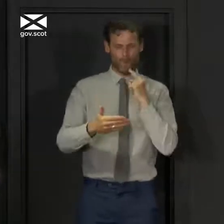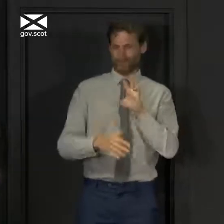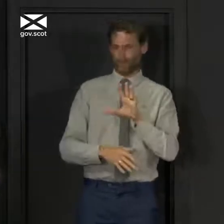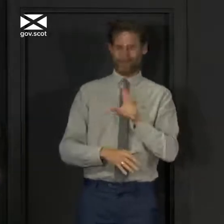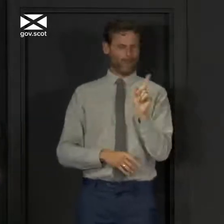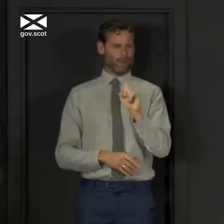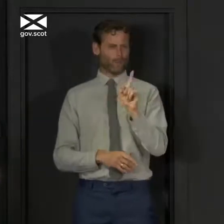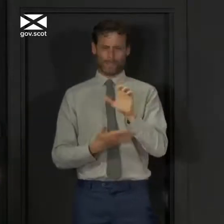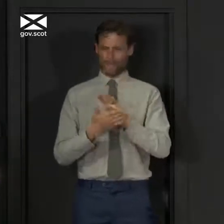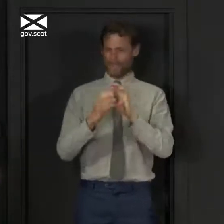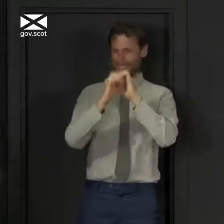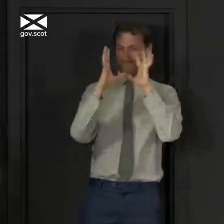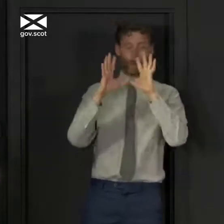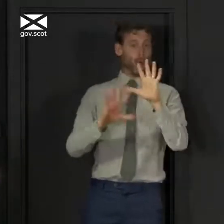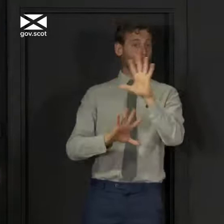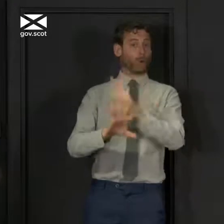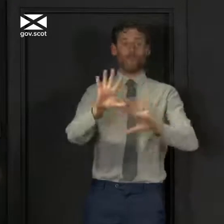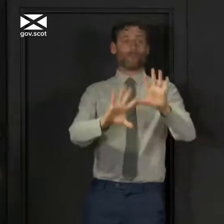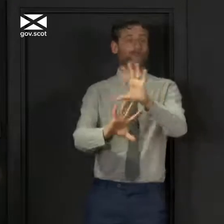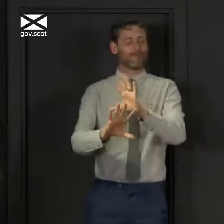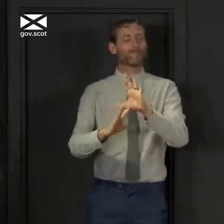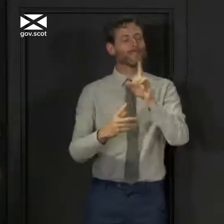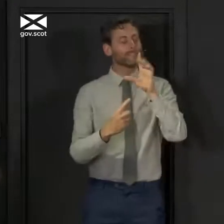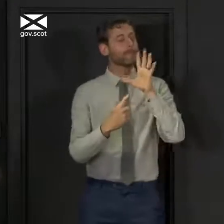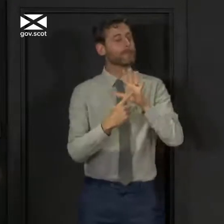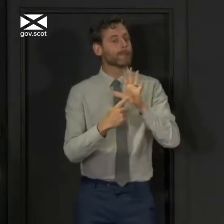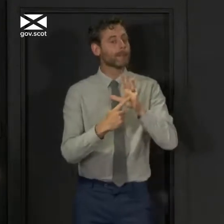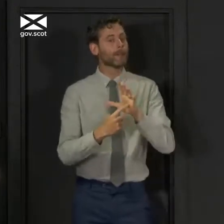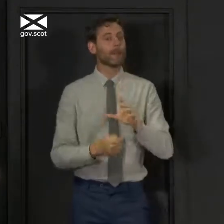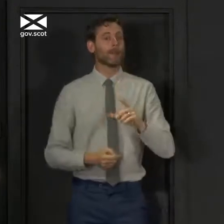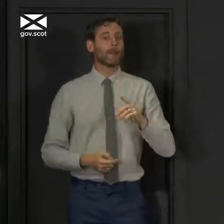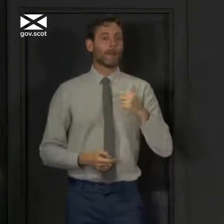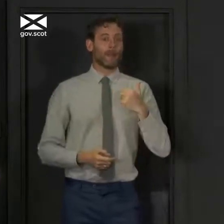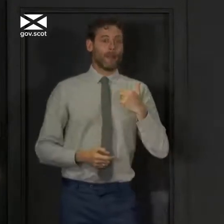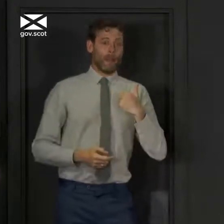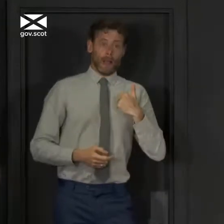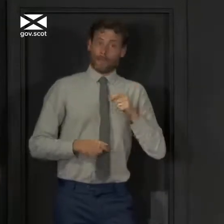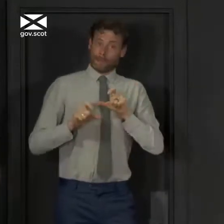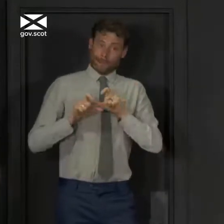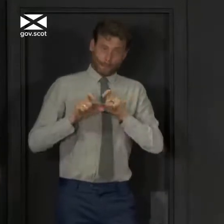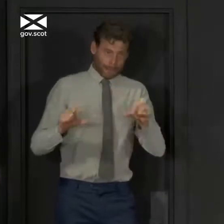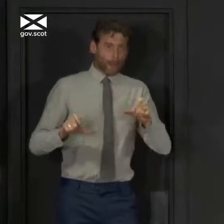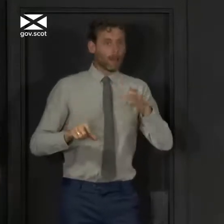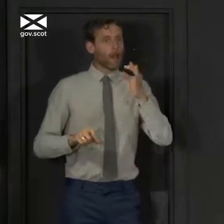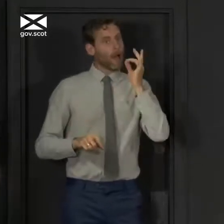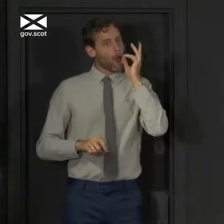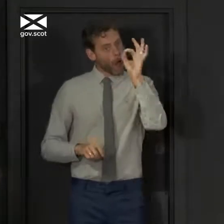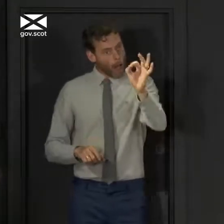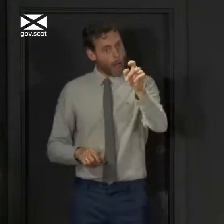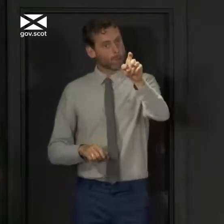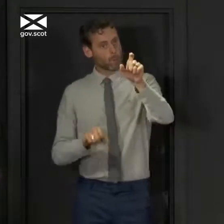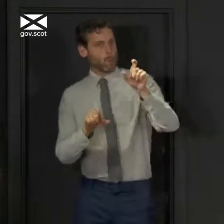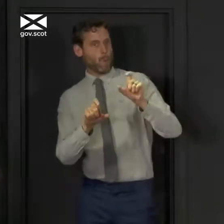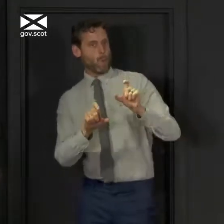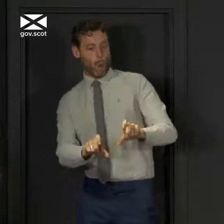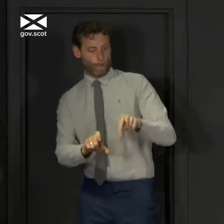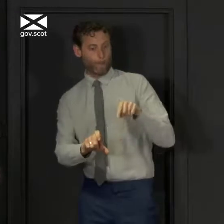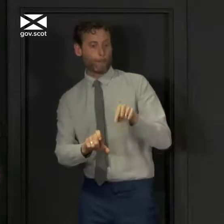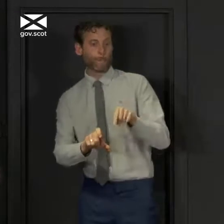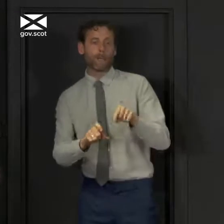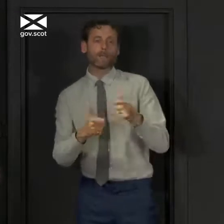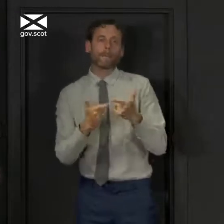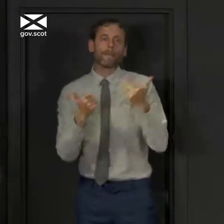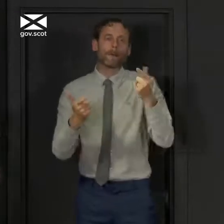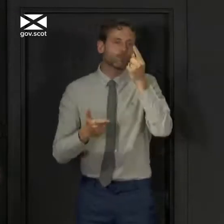have to make sure our messaging keeps up with that. But as I said in my remarks, I am still asking you to stay at home as much as possible. There have